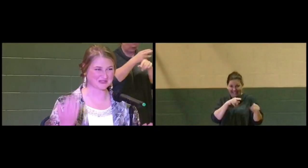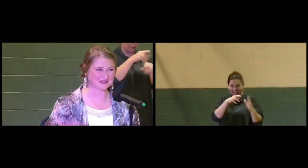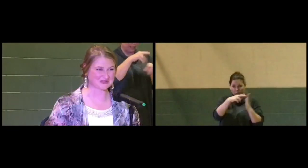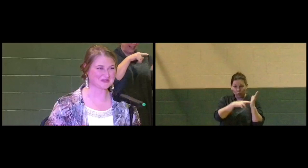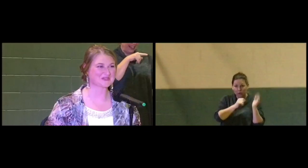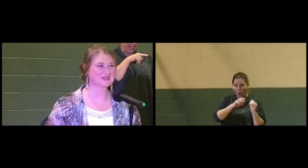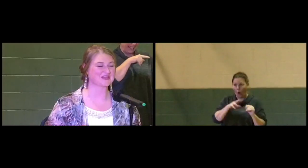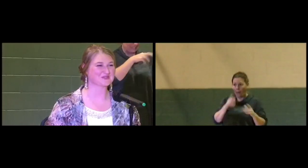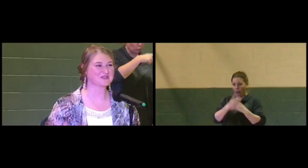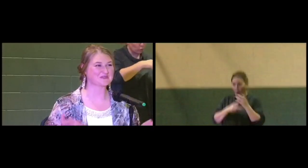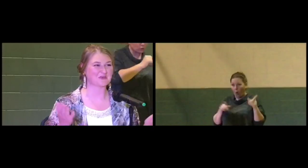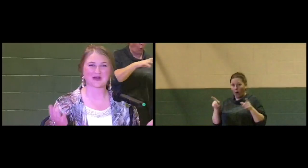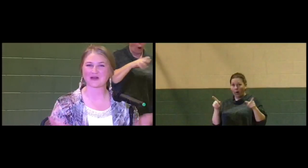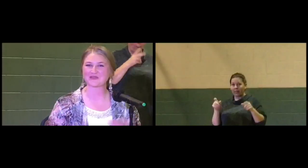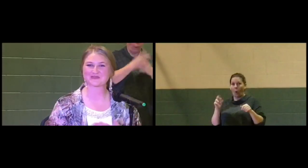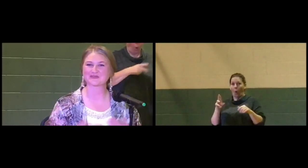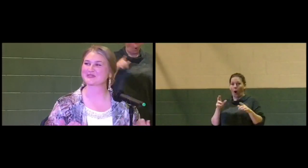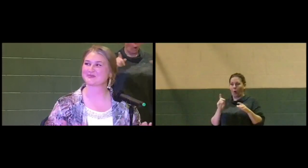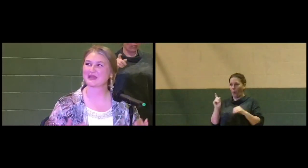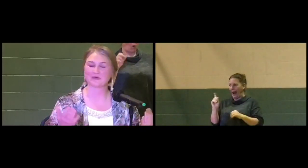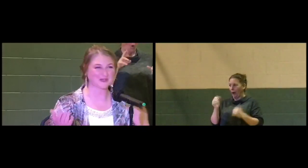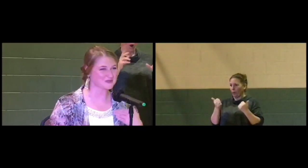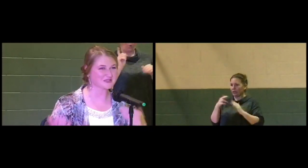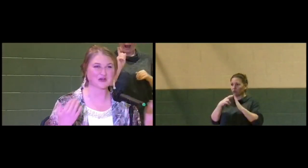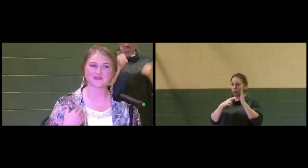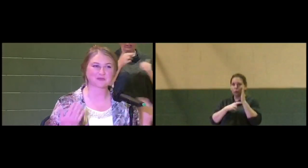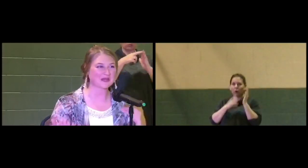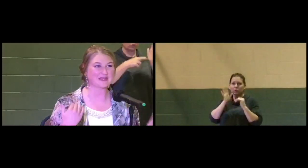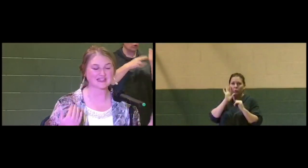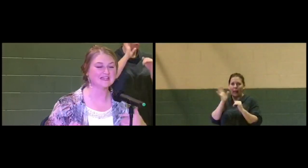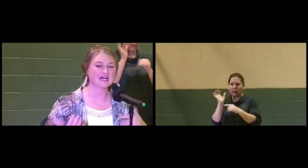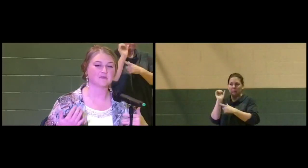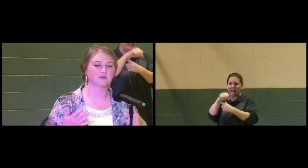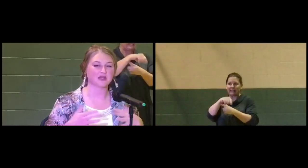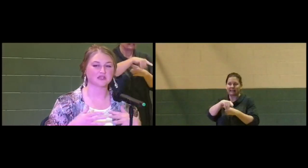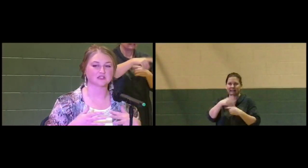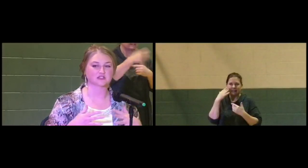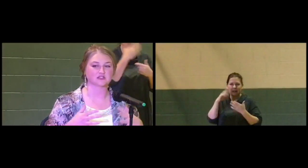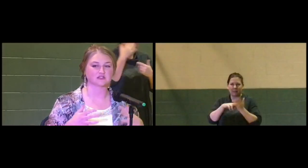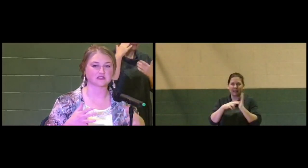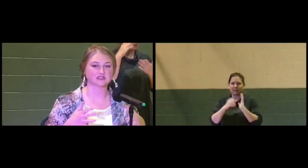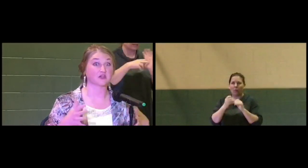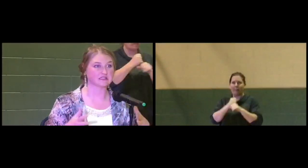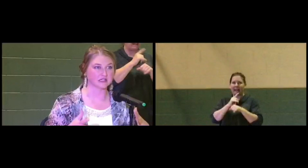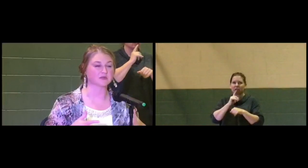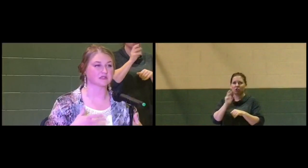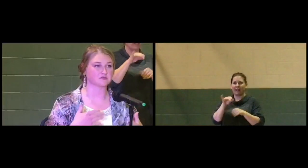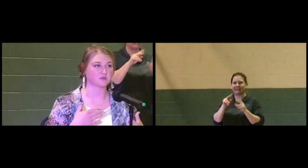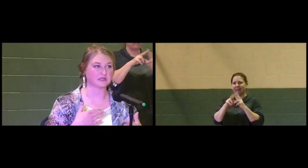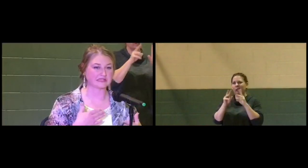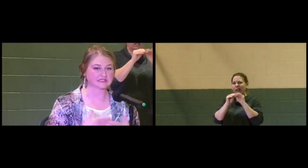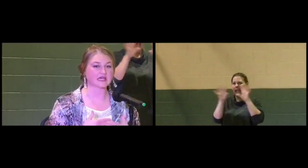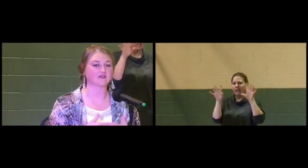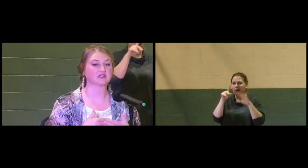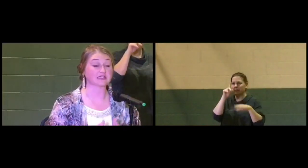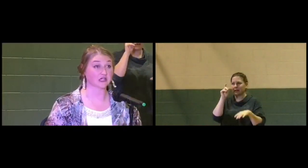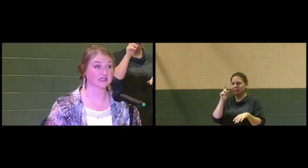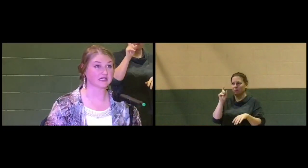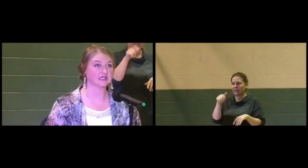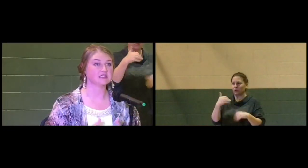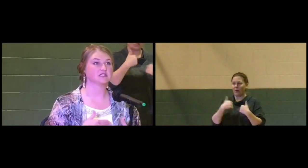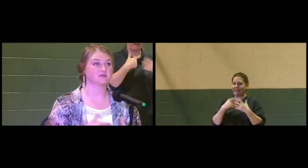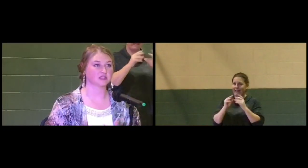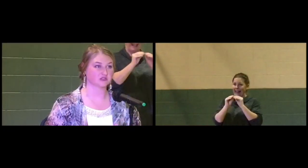two set of rules? Where are those rules going to be? Which one's going to overplay the other? And making sure that that's very clear because we need to have